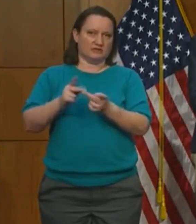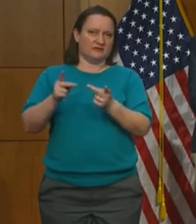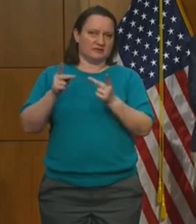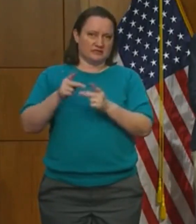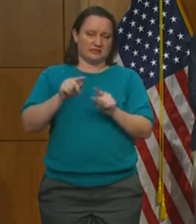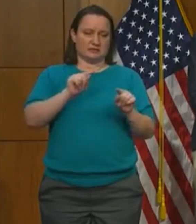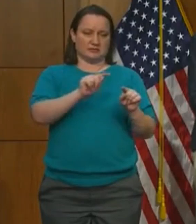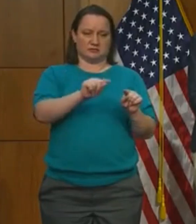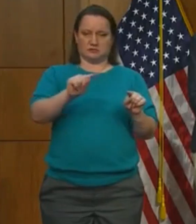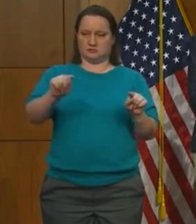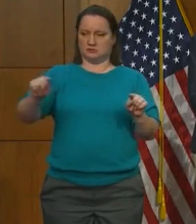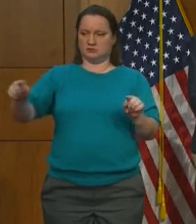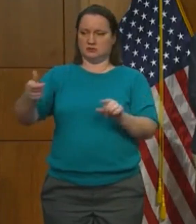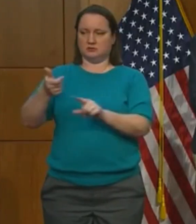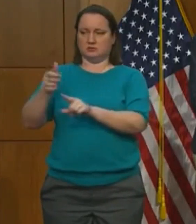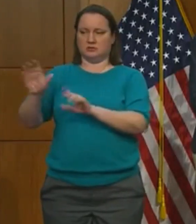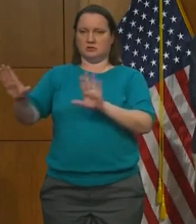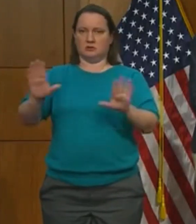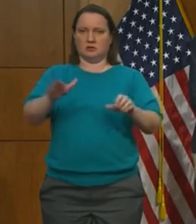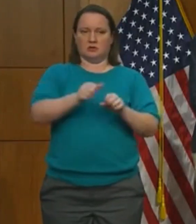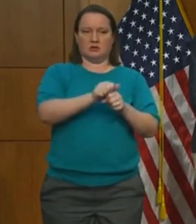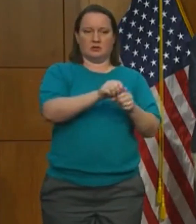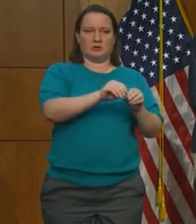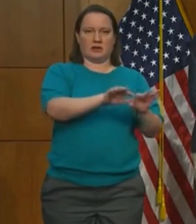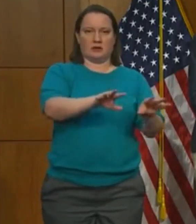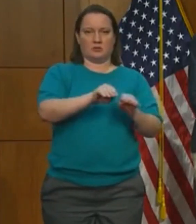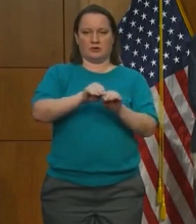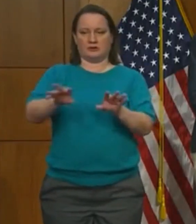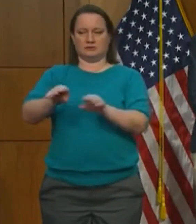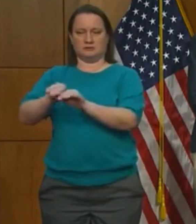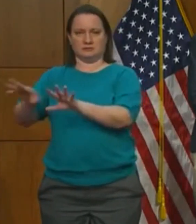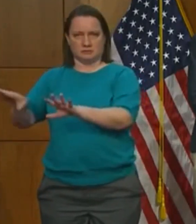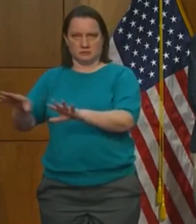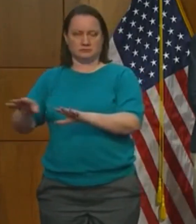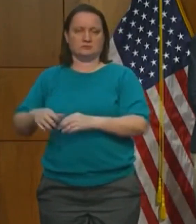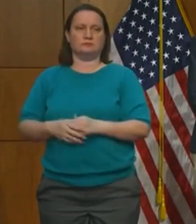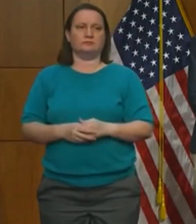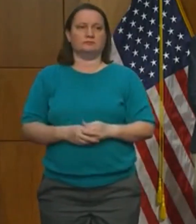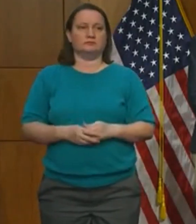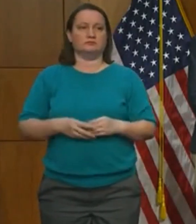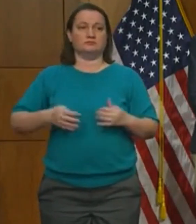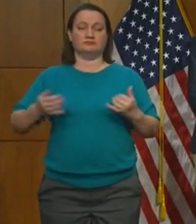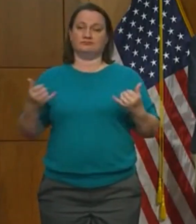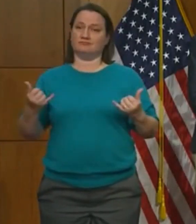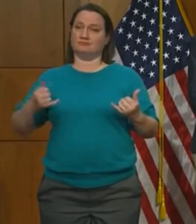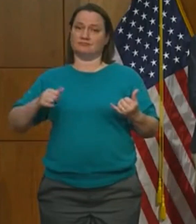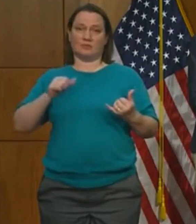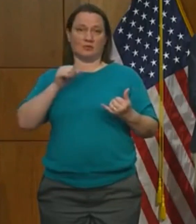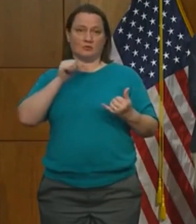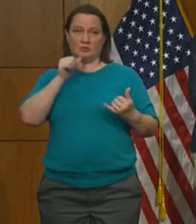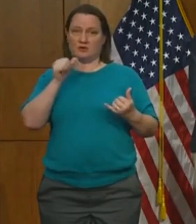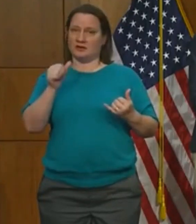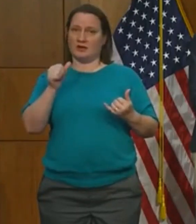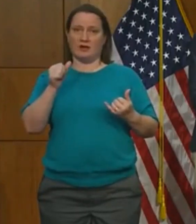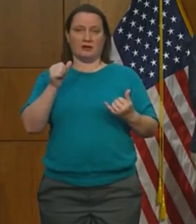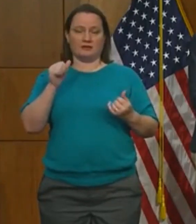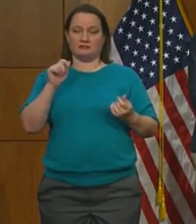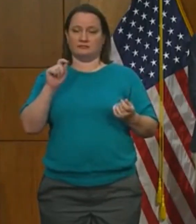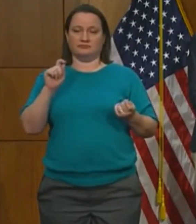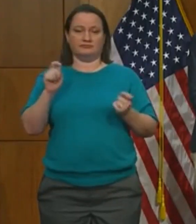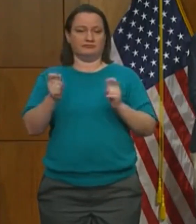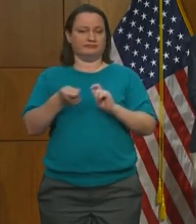have outbreaks of COVID-19. And at this time, we are not reconsidering